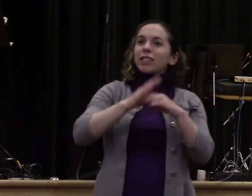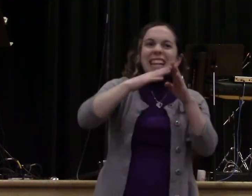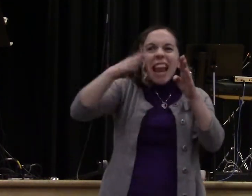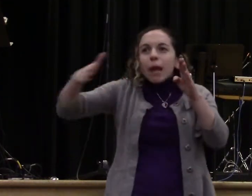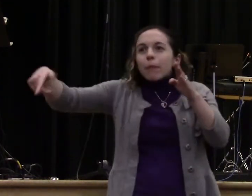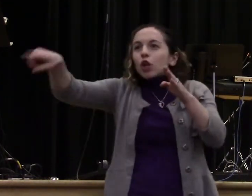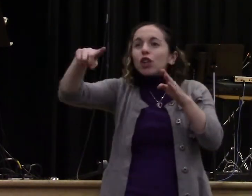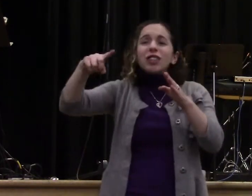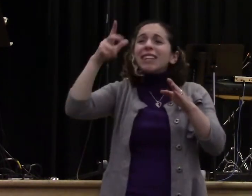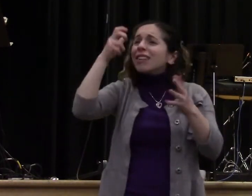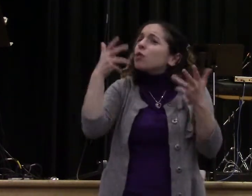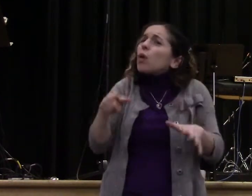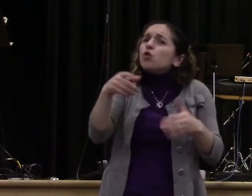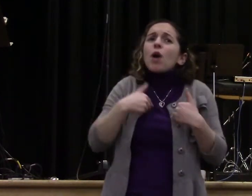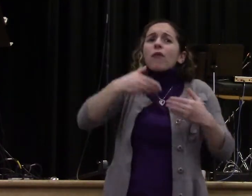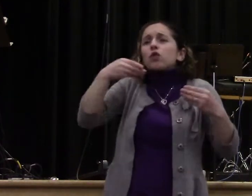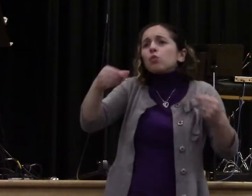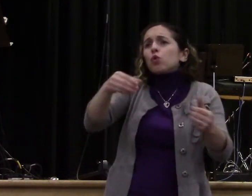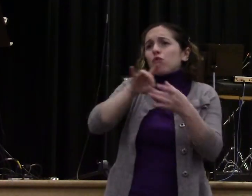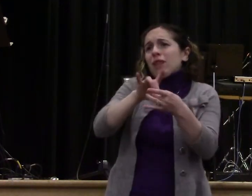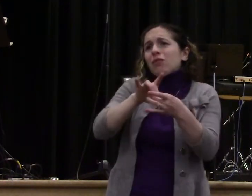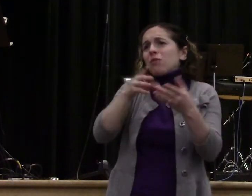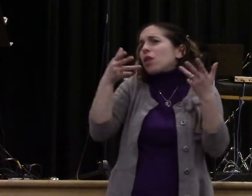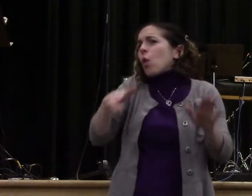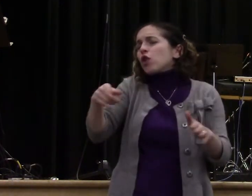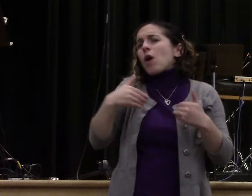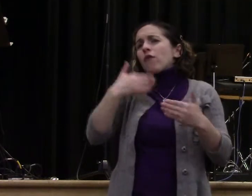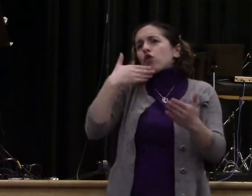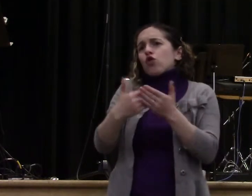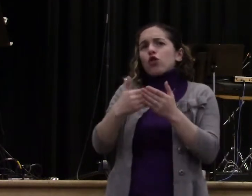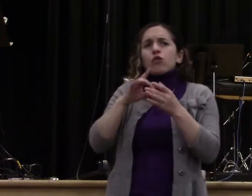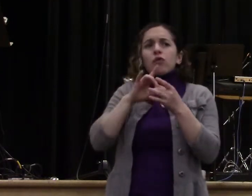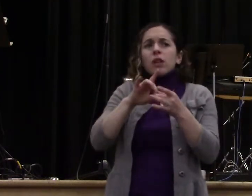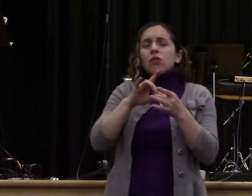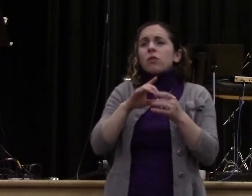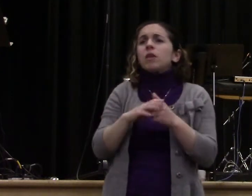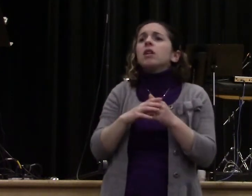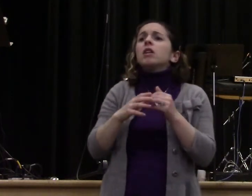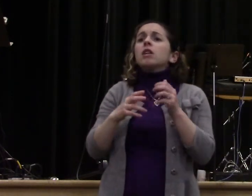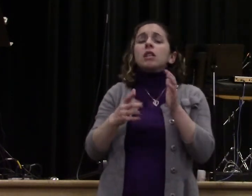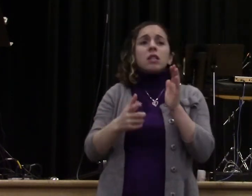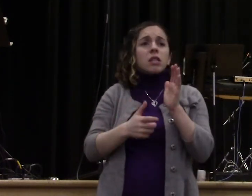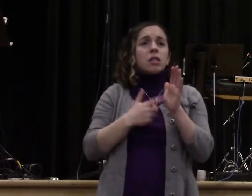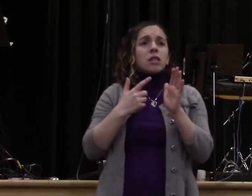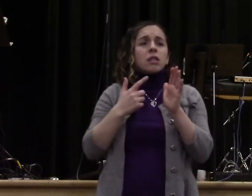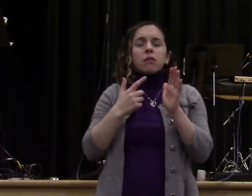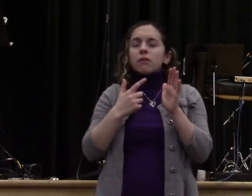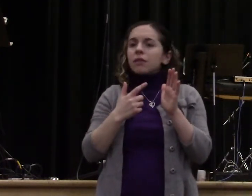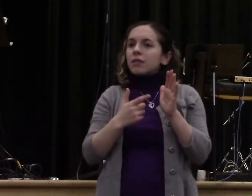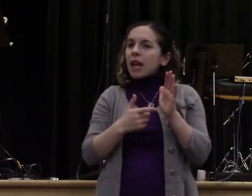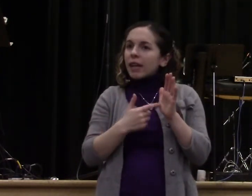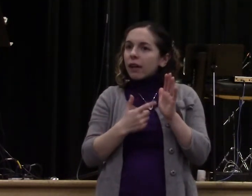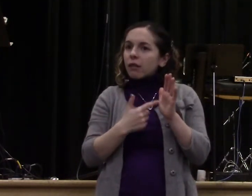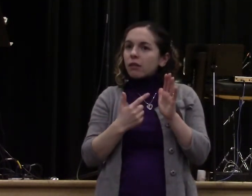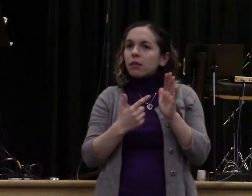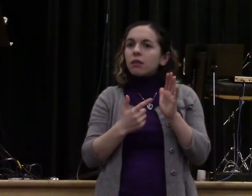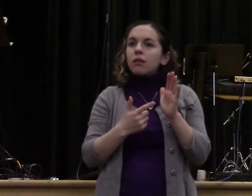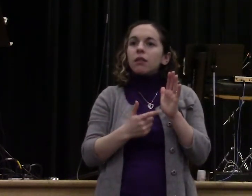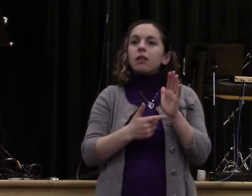a great man and one of the things I loved about my dad is that he showed me how to love his relatives. My grandpa left